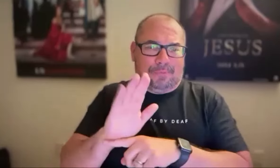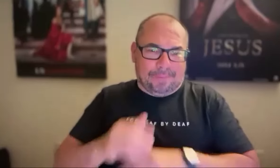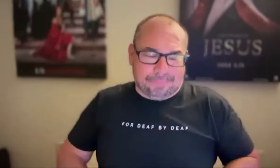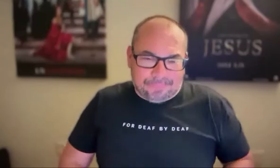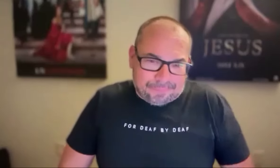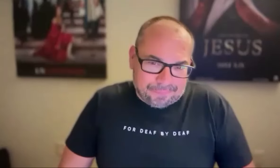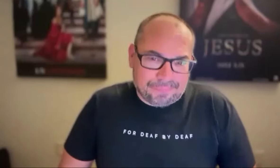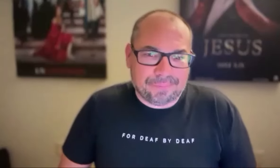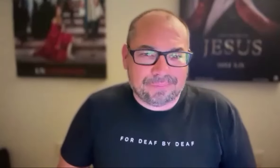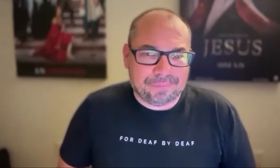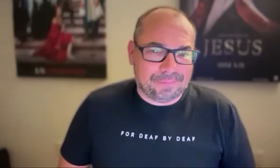Jesus and do it with deaf people.